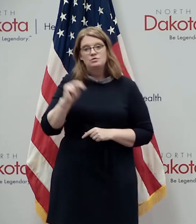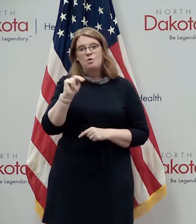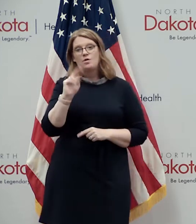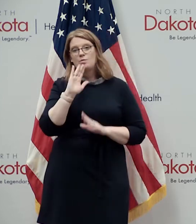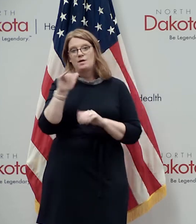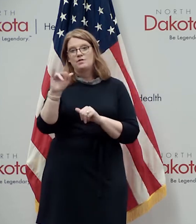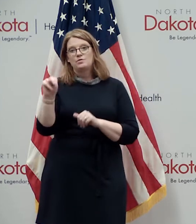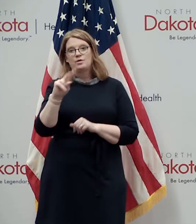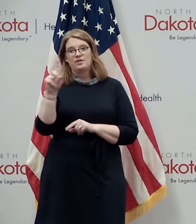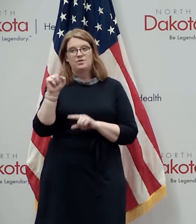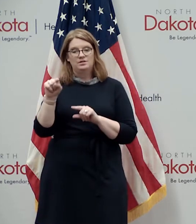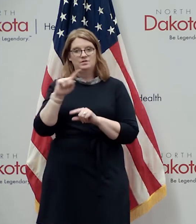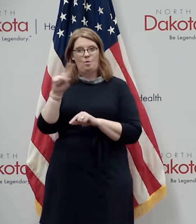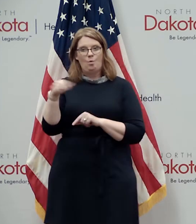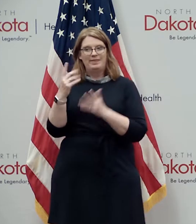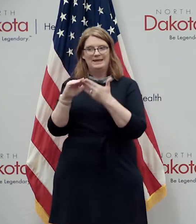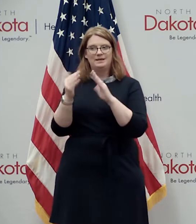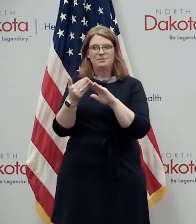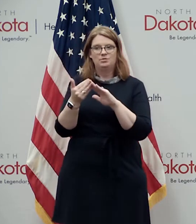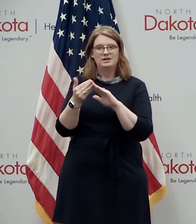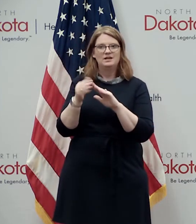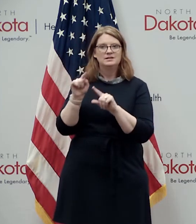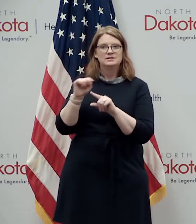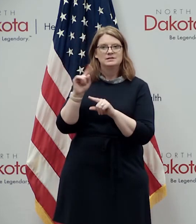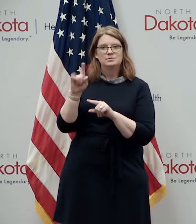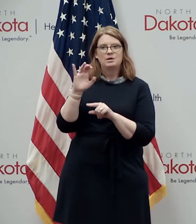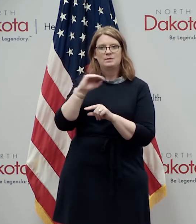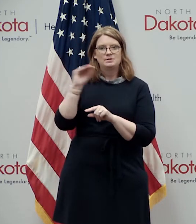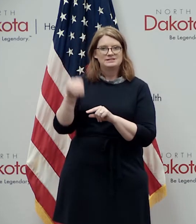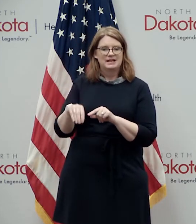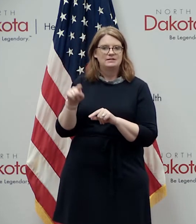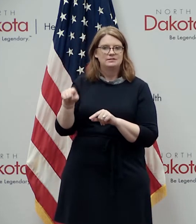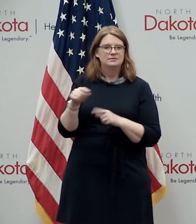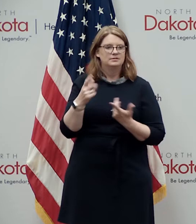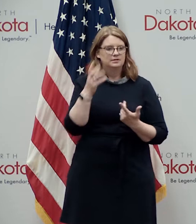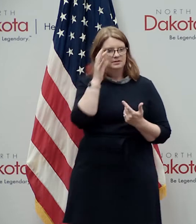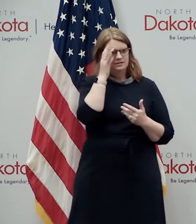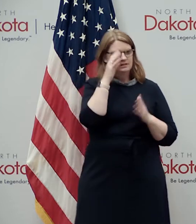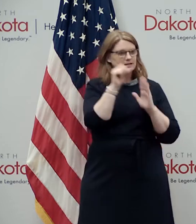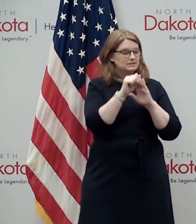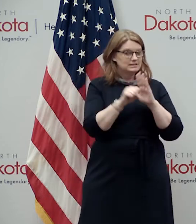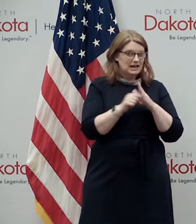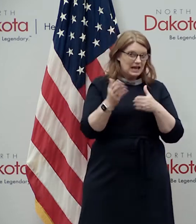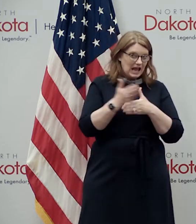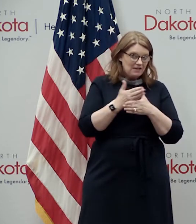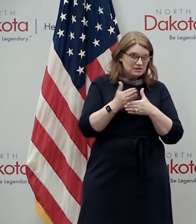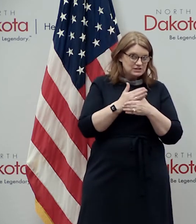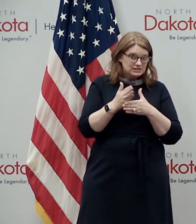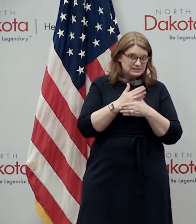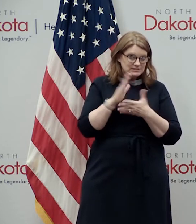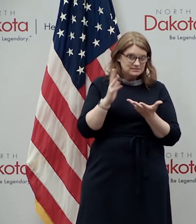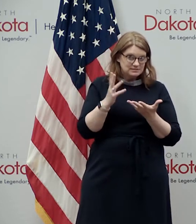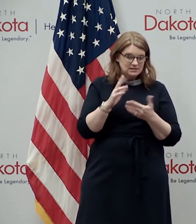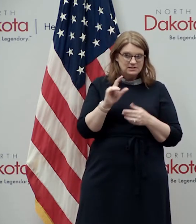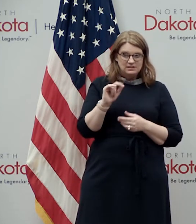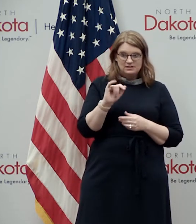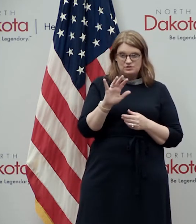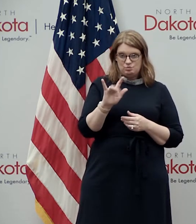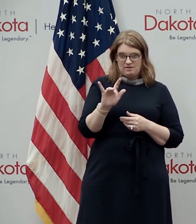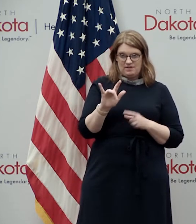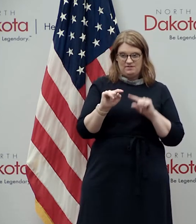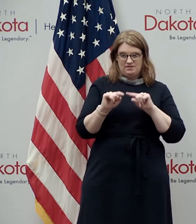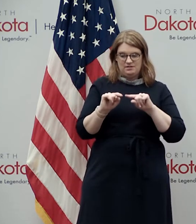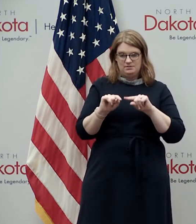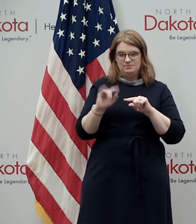dakota remains the only community to have reached 100 percent uh and while our statewide average is in the middle of the pack where the state is 25th we got